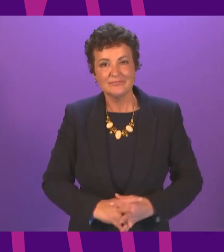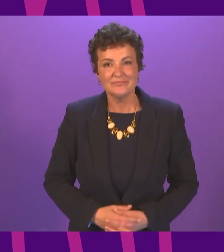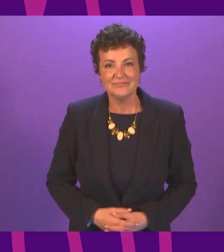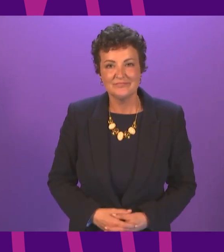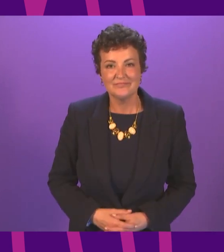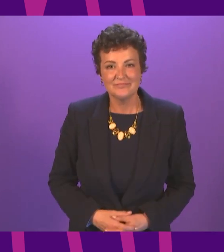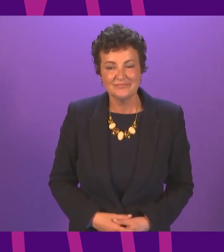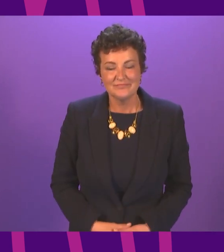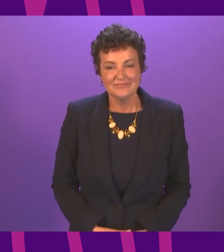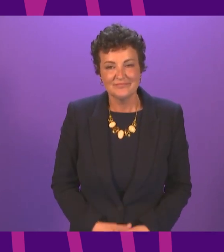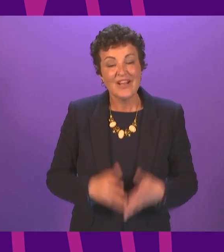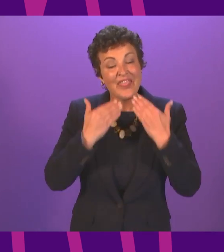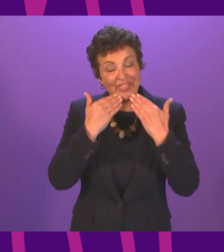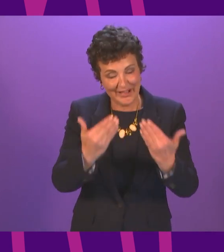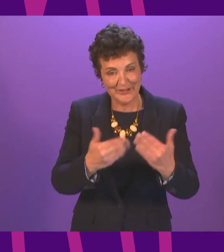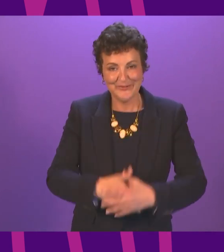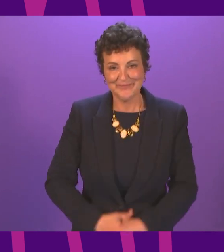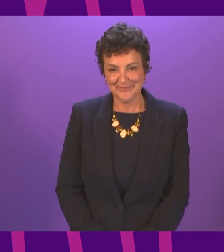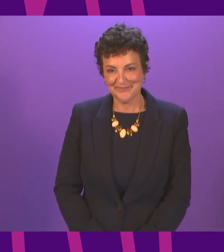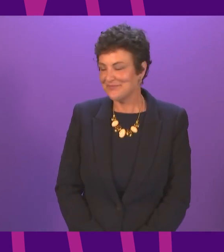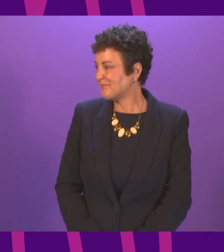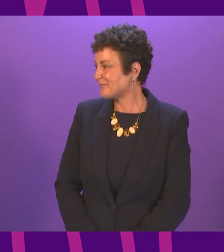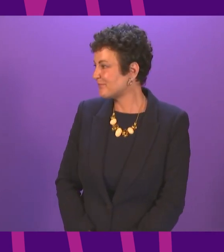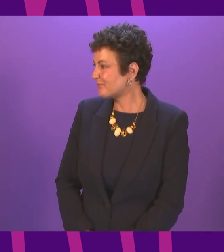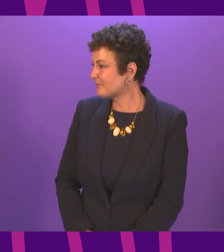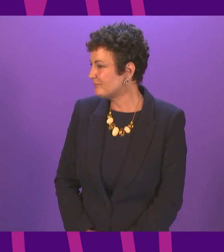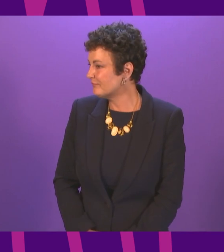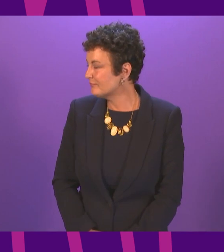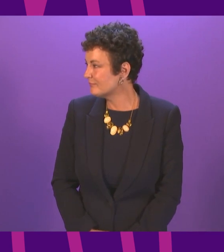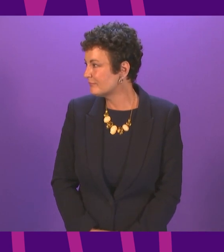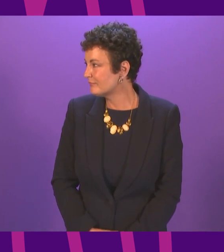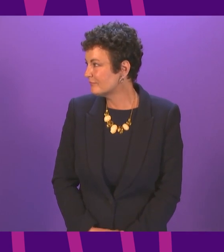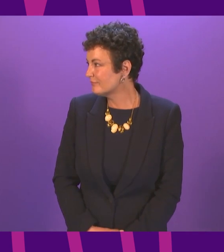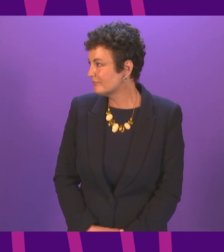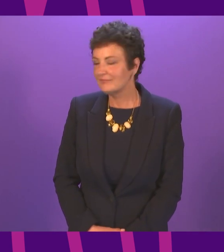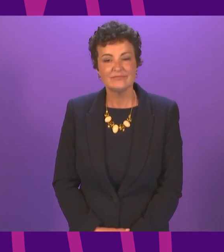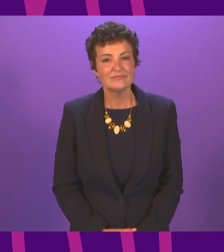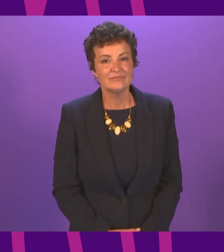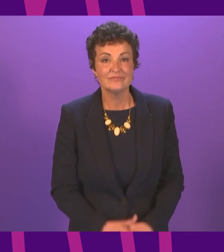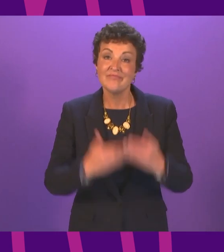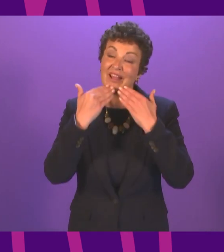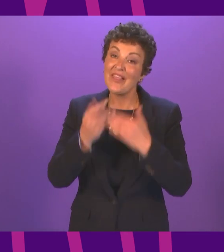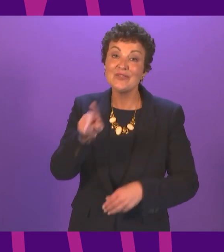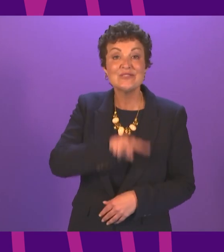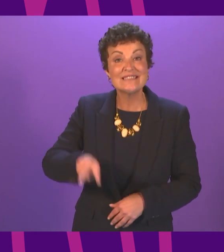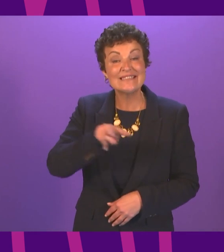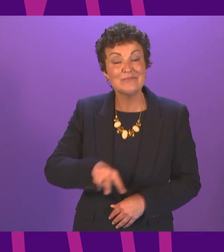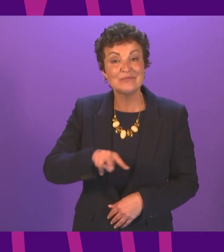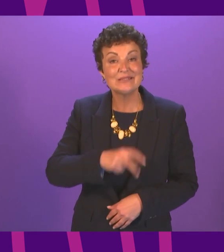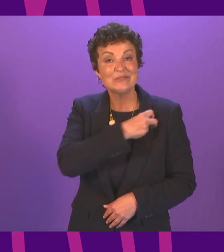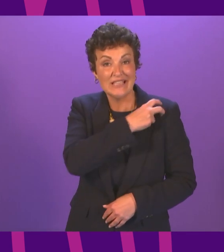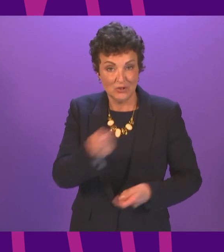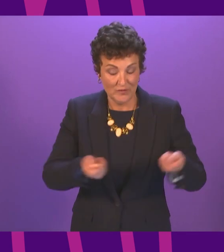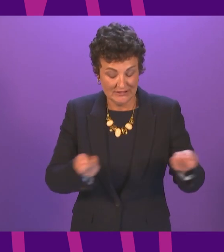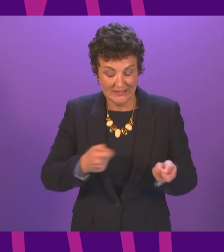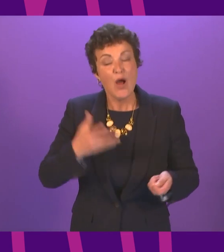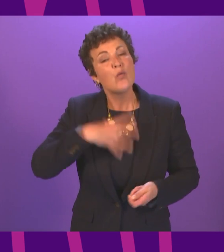Thank you, Cabinet Secretary. I call Myrtle Fraser to open for the Conservatives. Thank you. Thank you, Presiding Officer. And can I start my